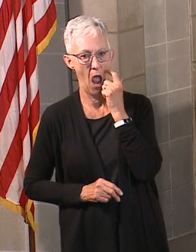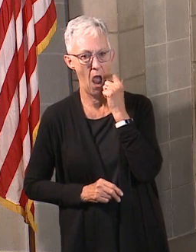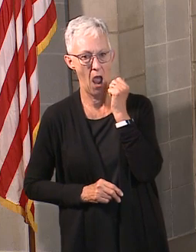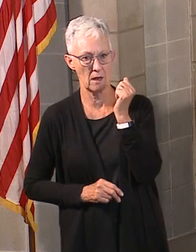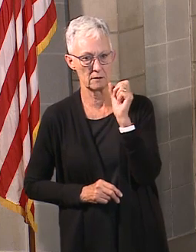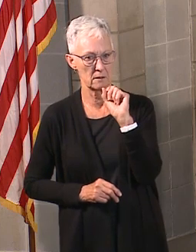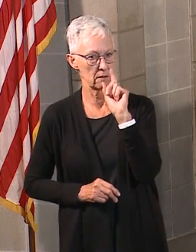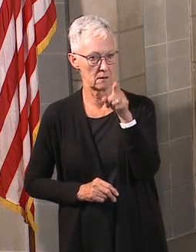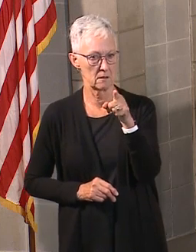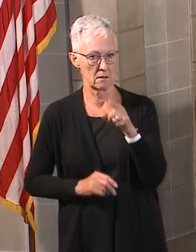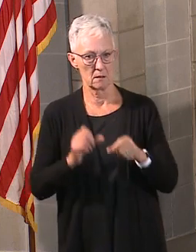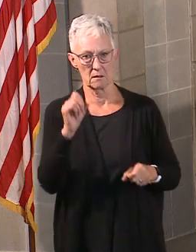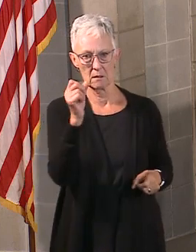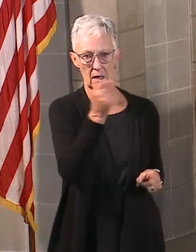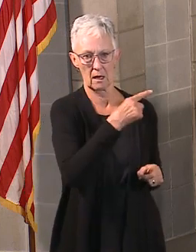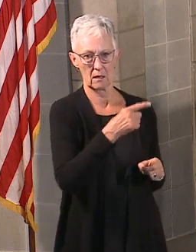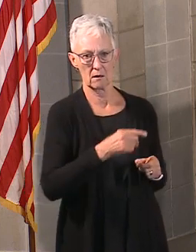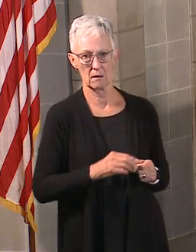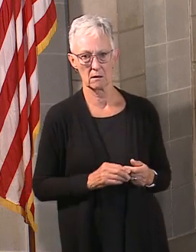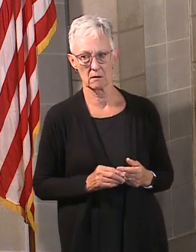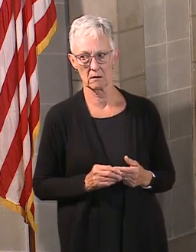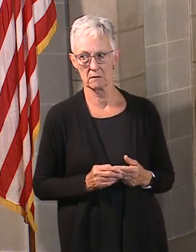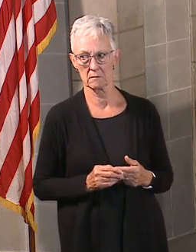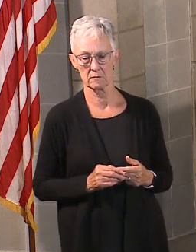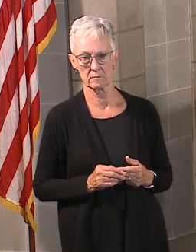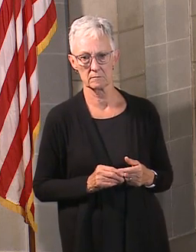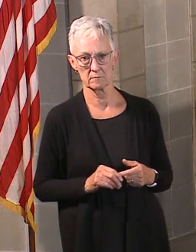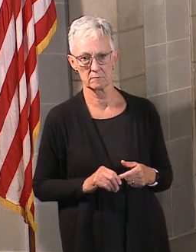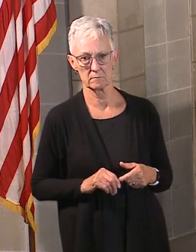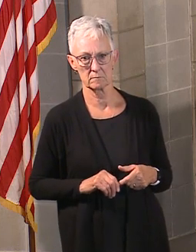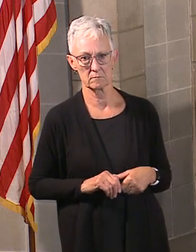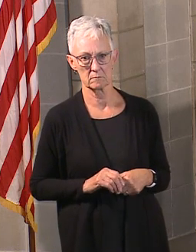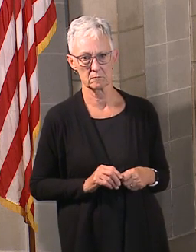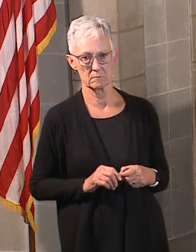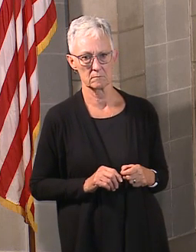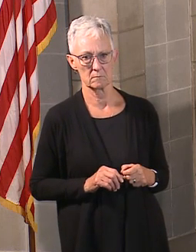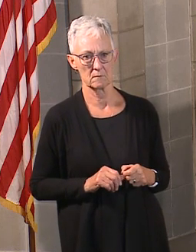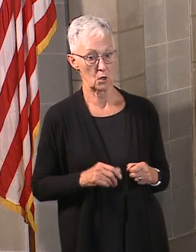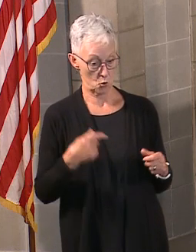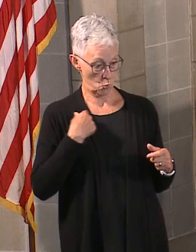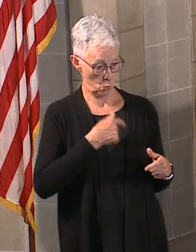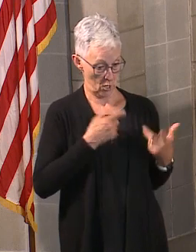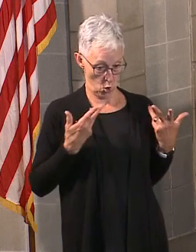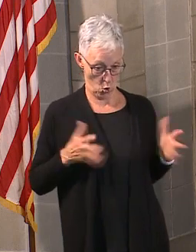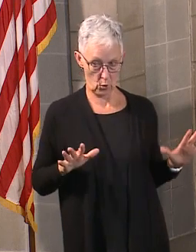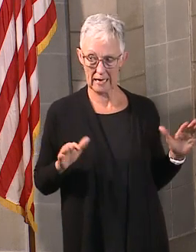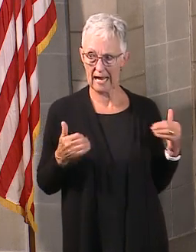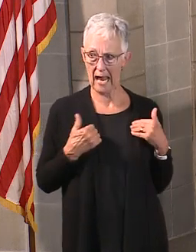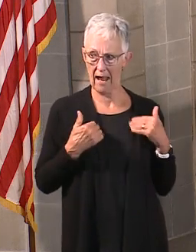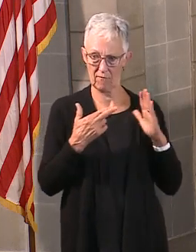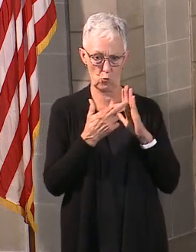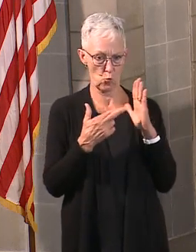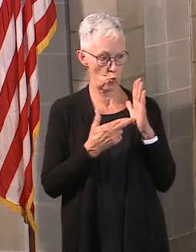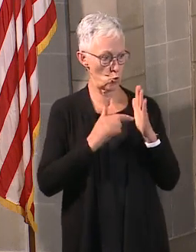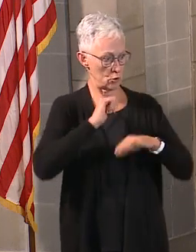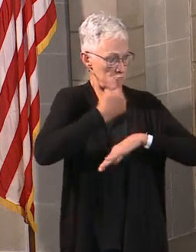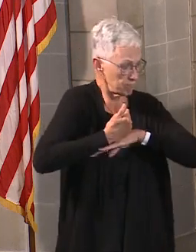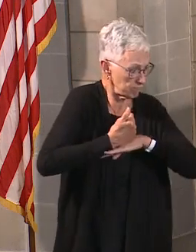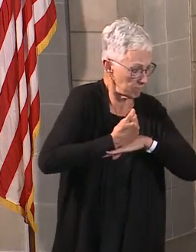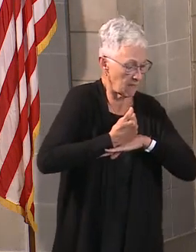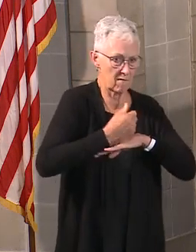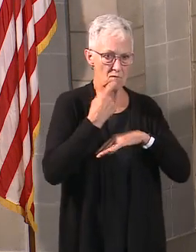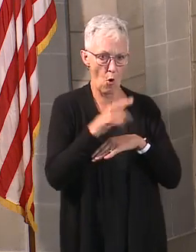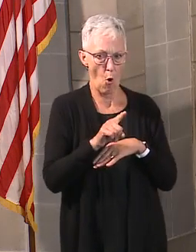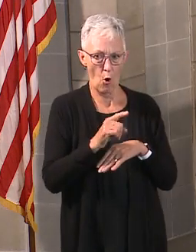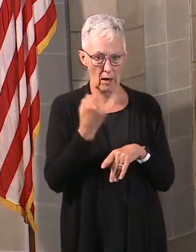protocol for, you know, these school classrooms are open and a kid gets COVID-19. Are schools just going to have to completely shut down for a day or